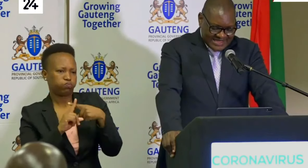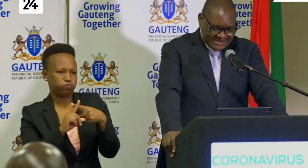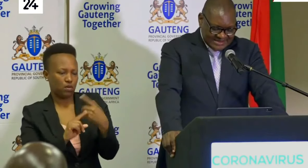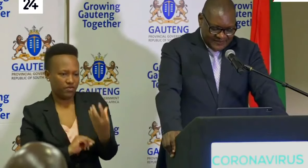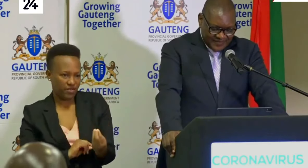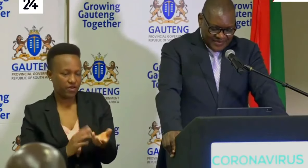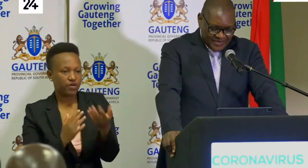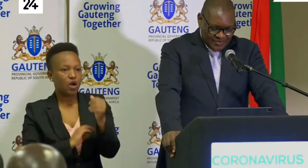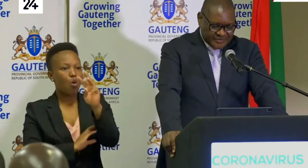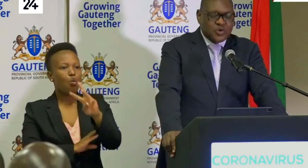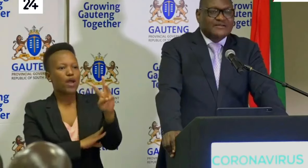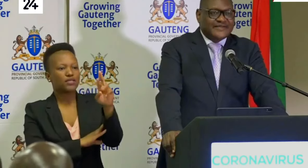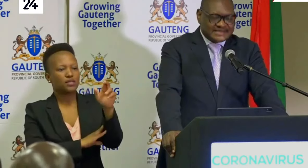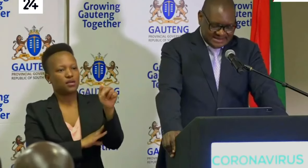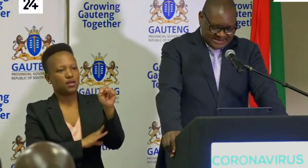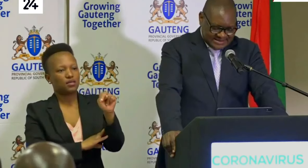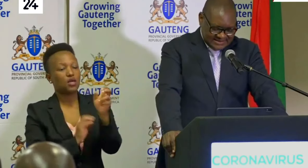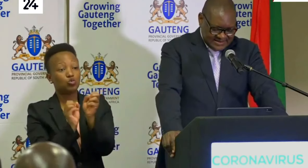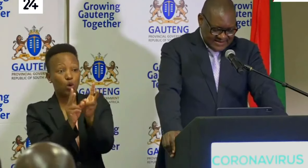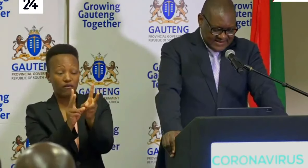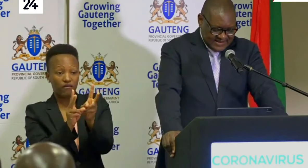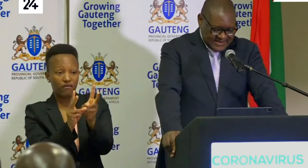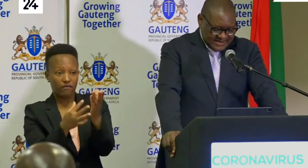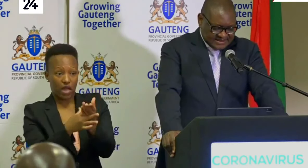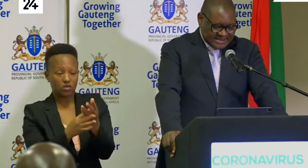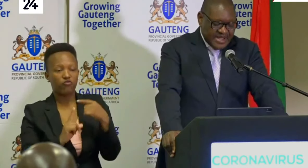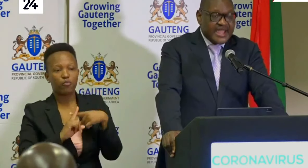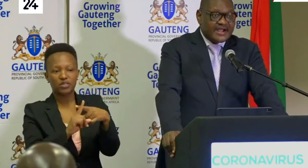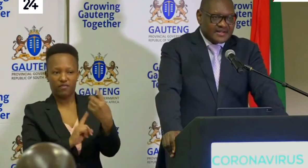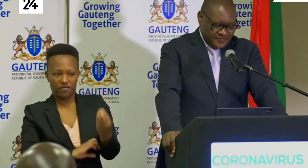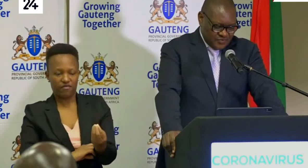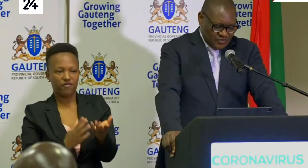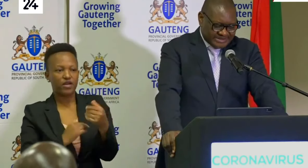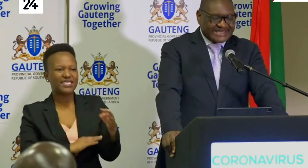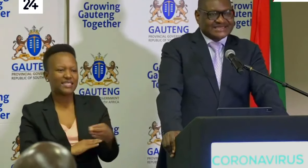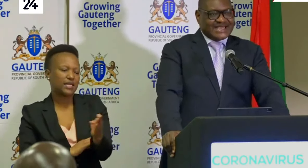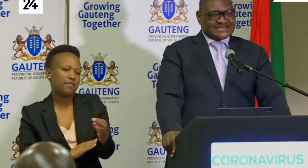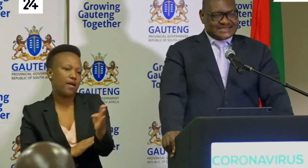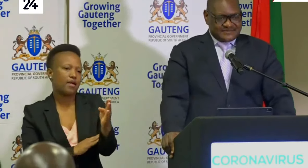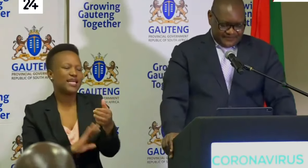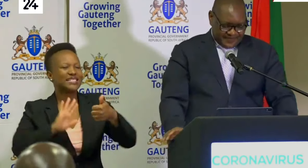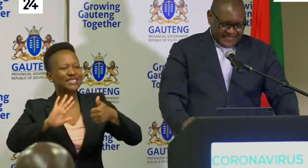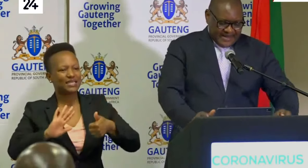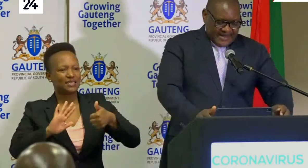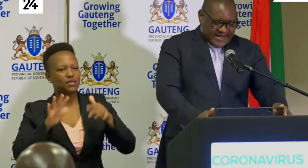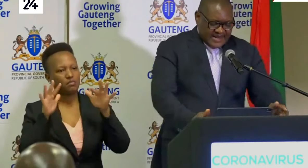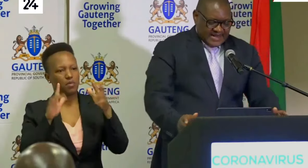West Rand with 12 cases, Sidibeeng with 6 cases.